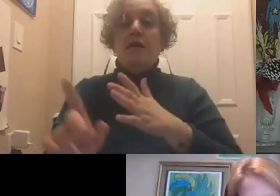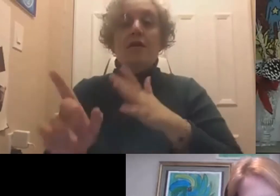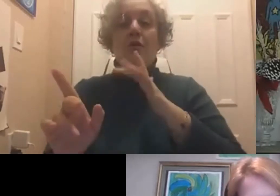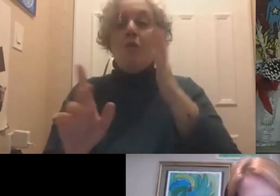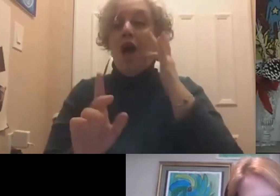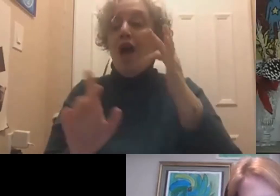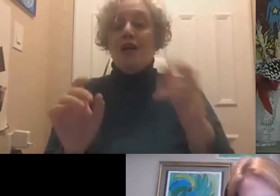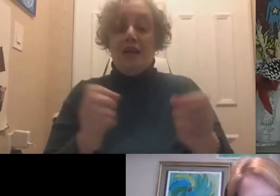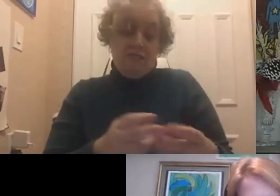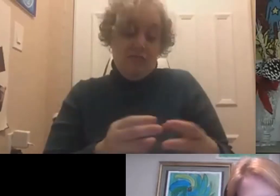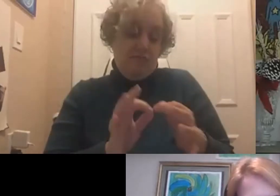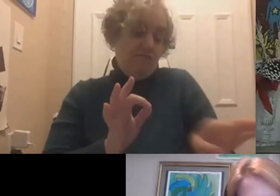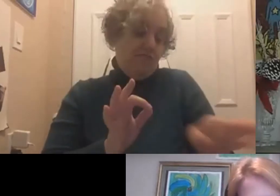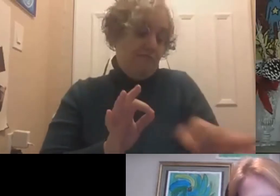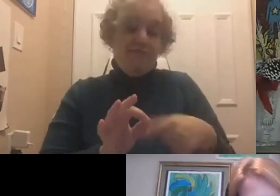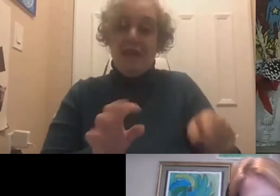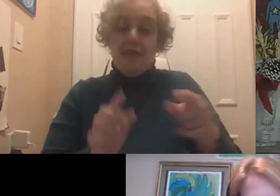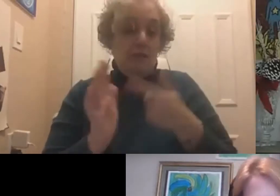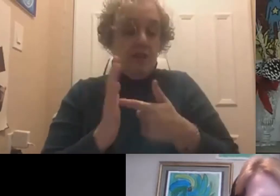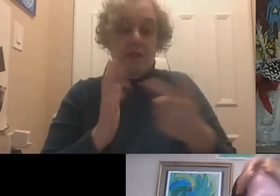technology and reality.